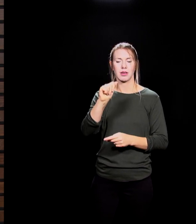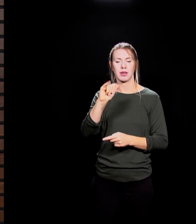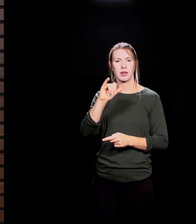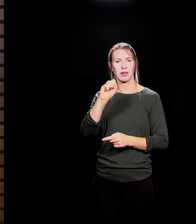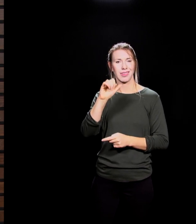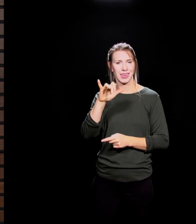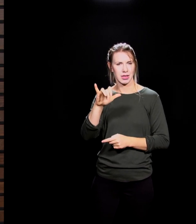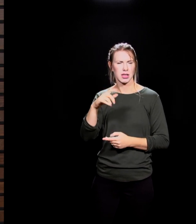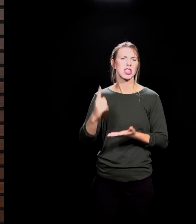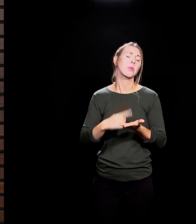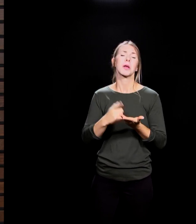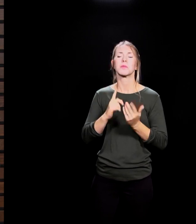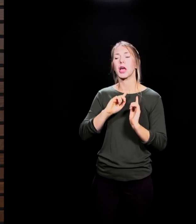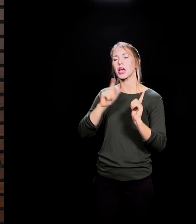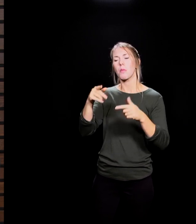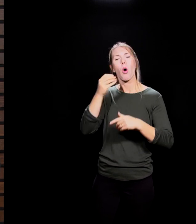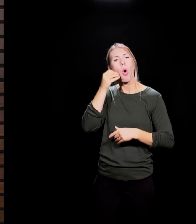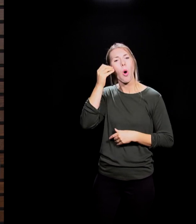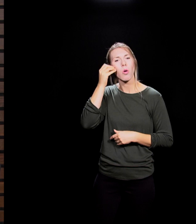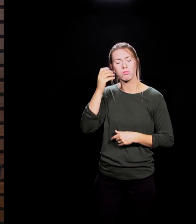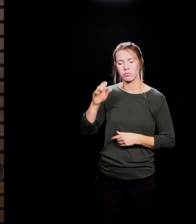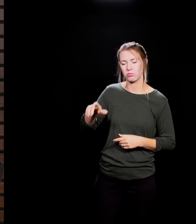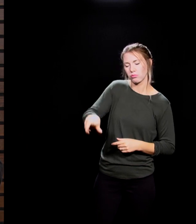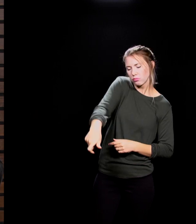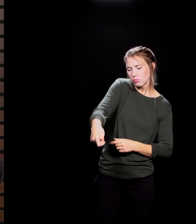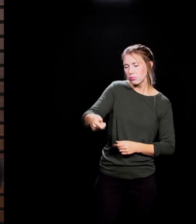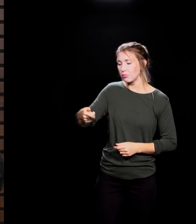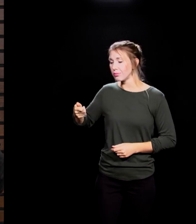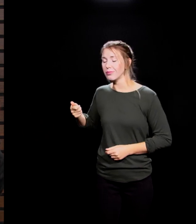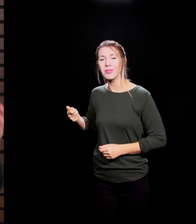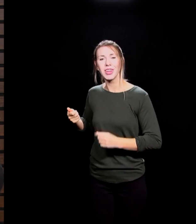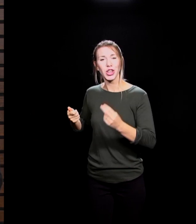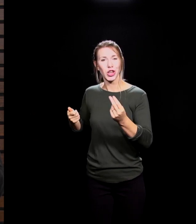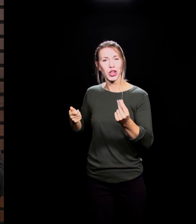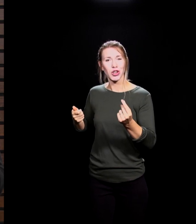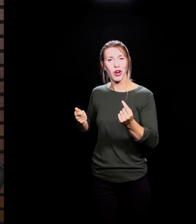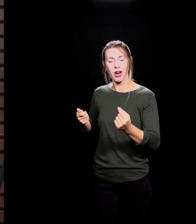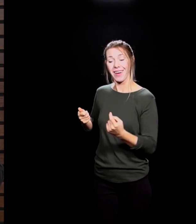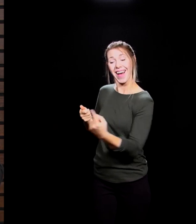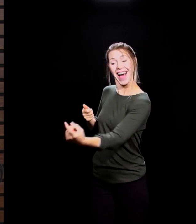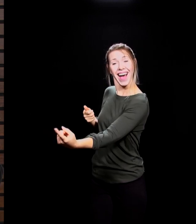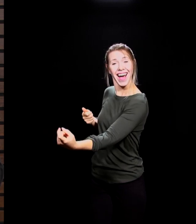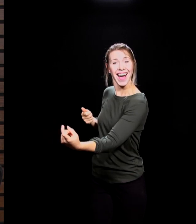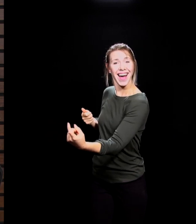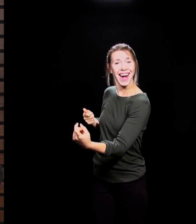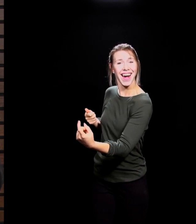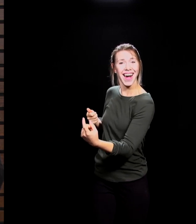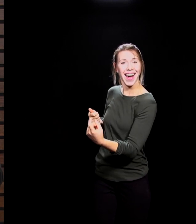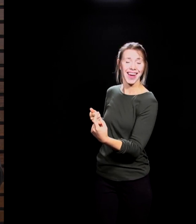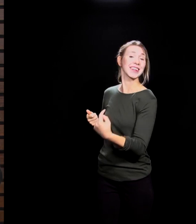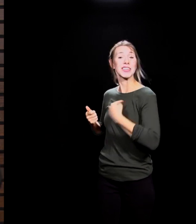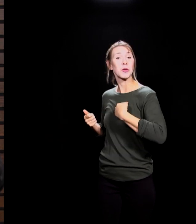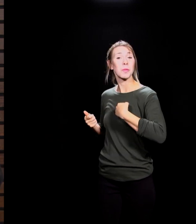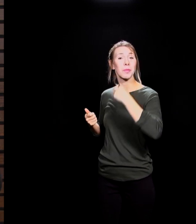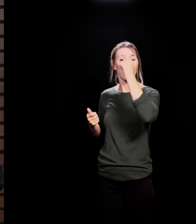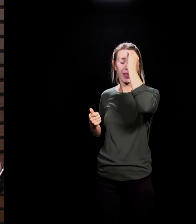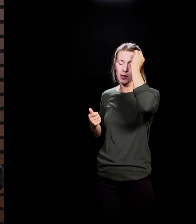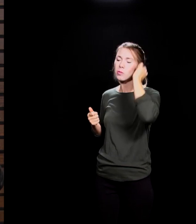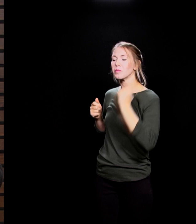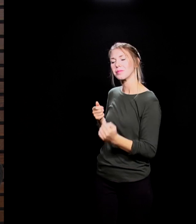I come home, and when I open the door and walk in the house, Daisy will run to me. She'll run and meet me at the door. That's